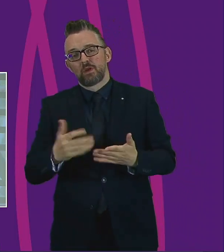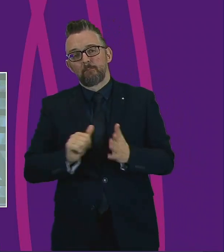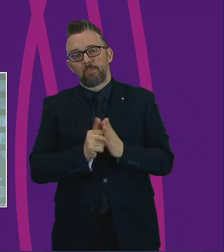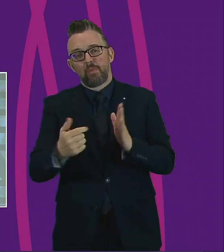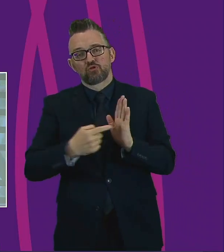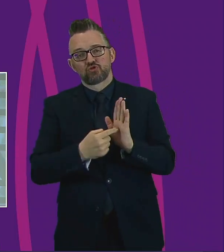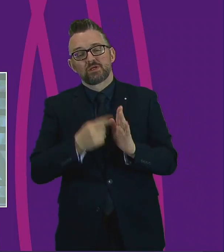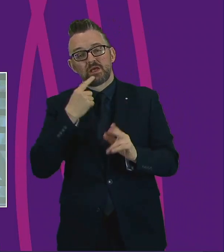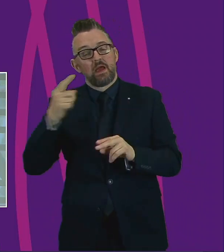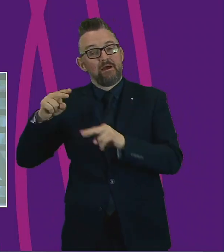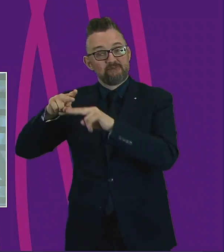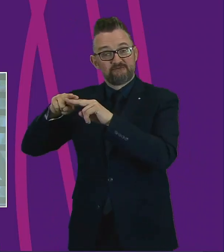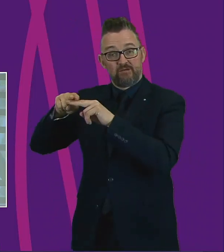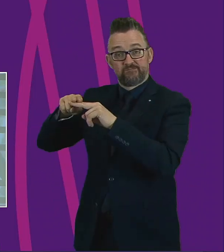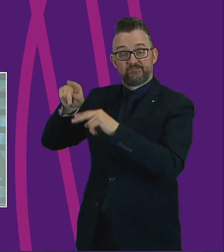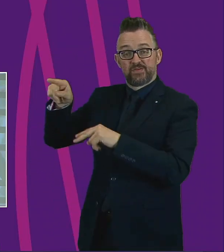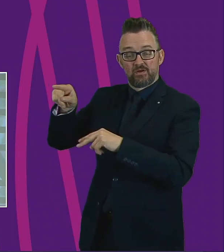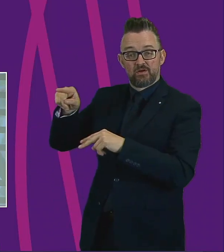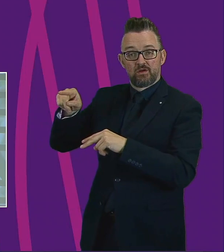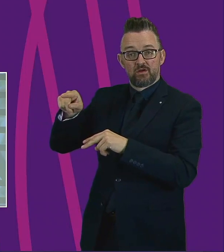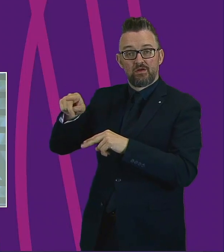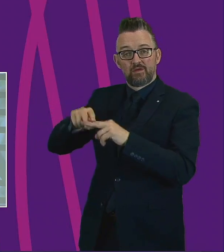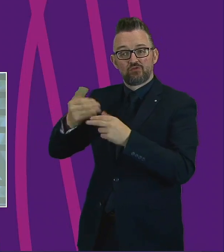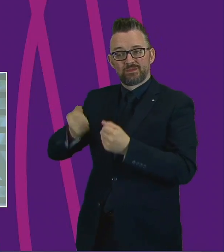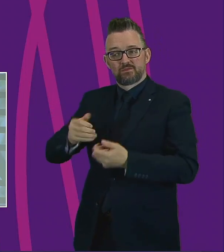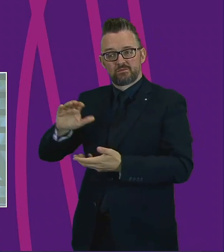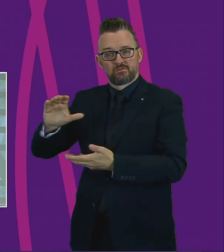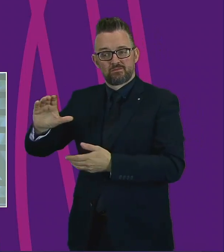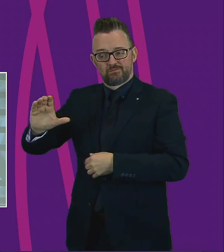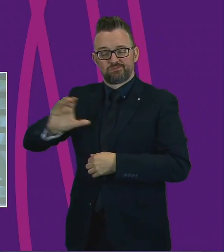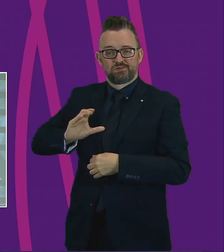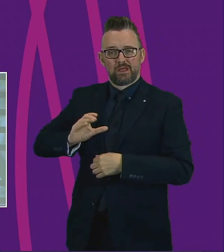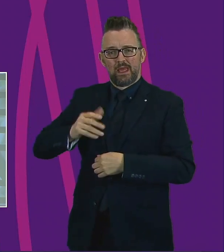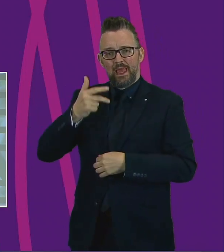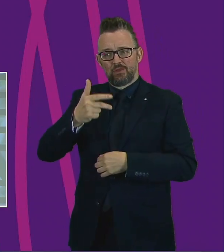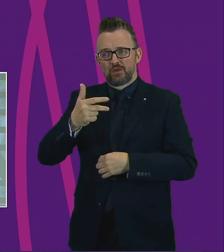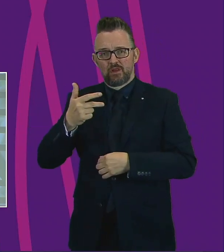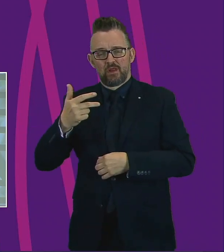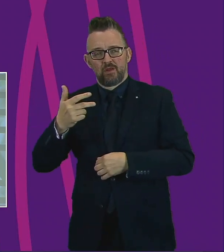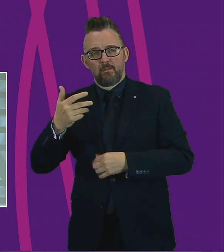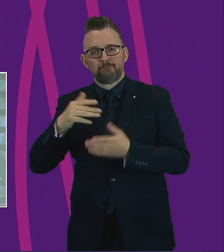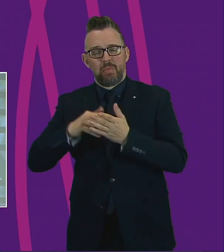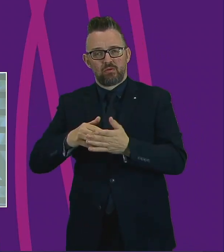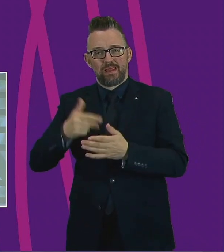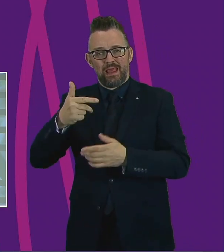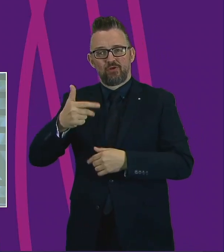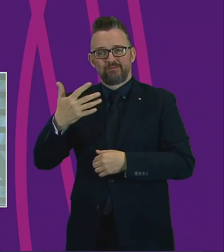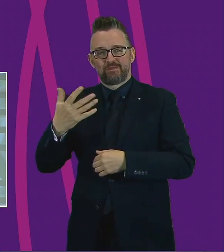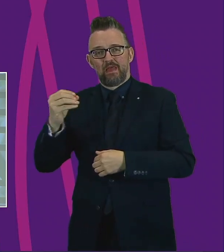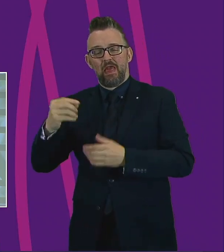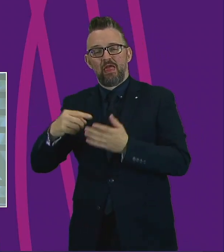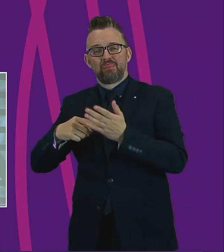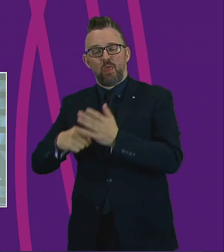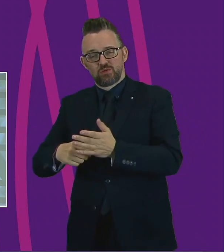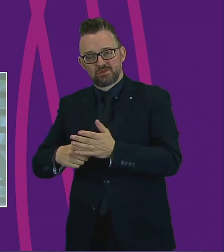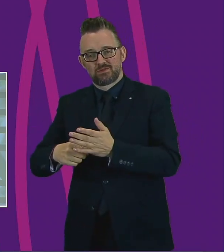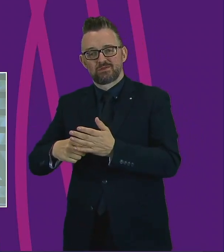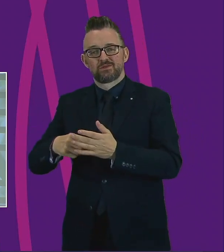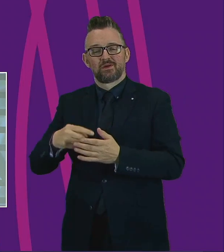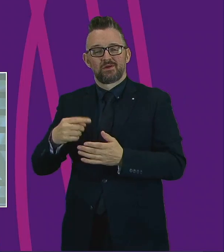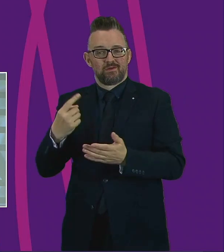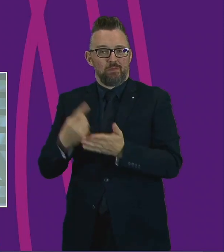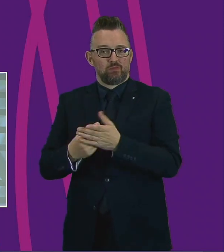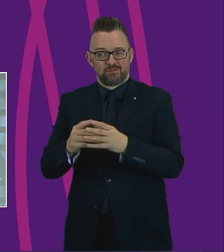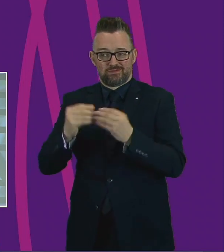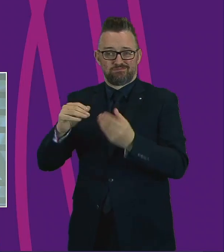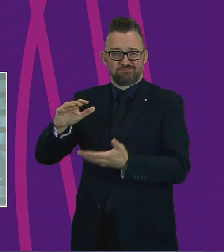Fife has received some £8,850,125 pounds worth of funding, which